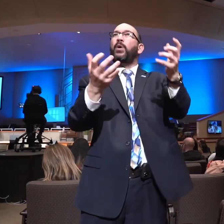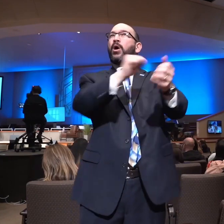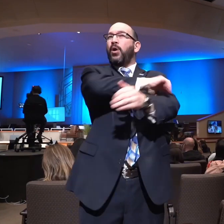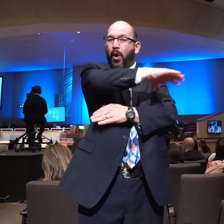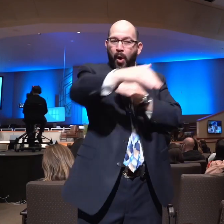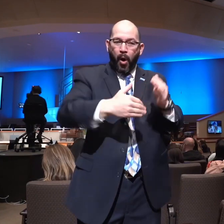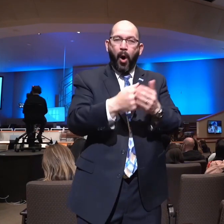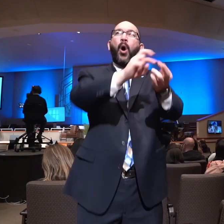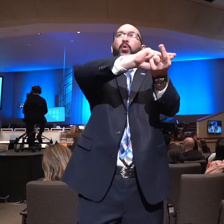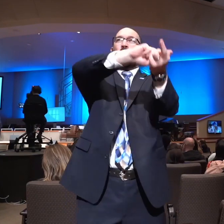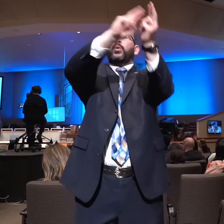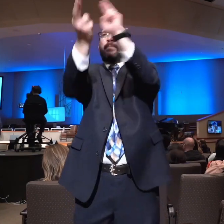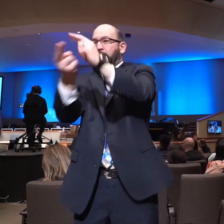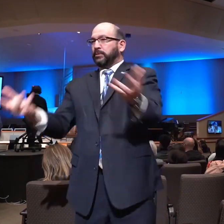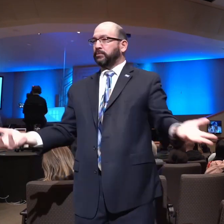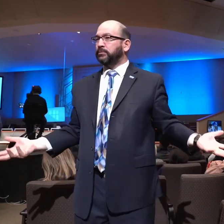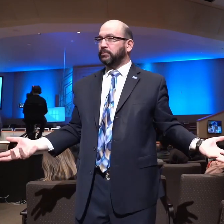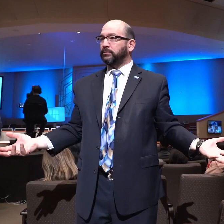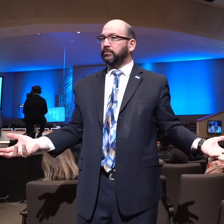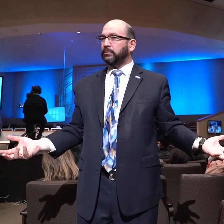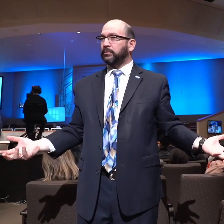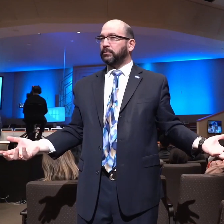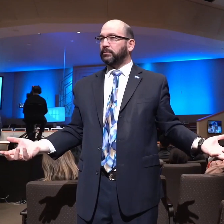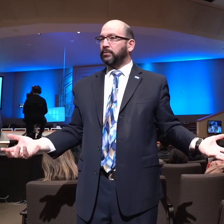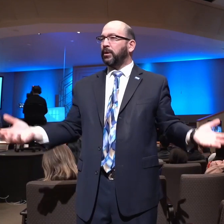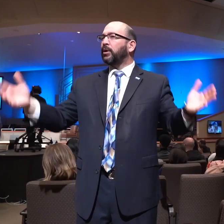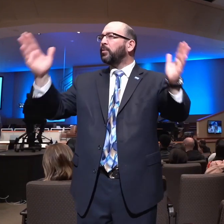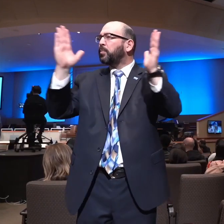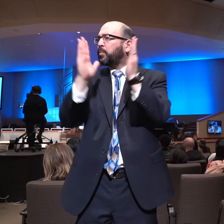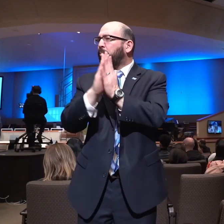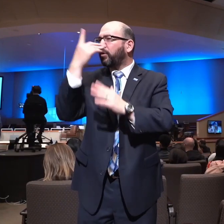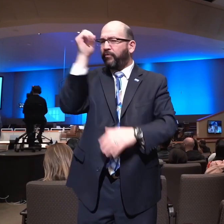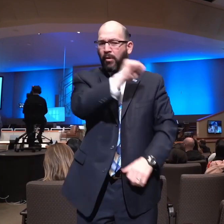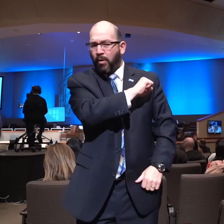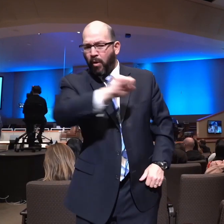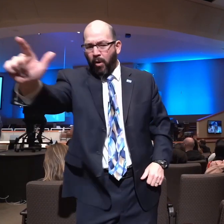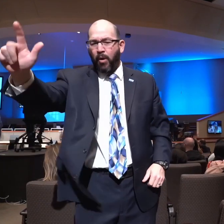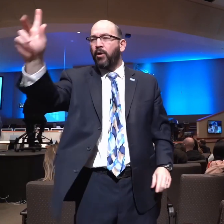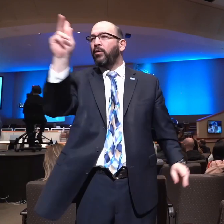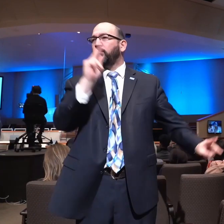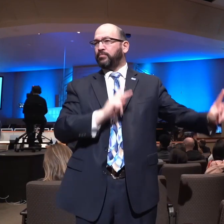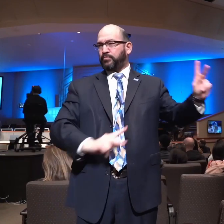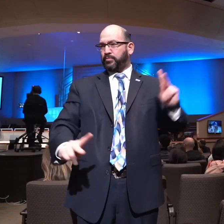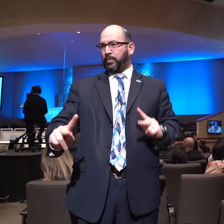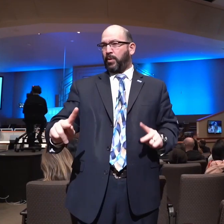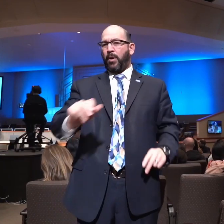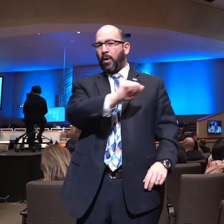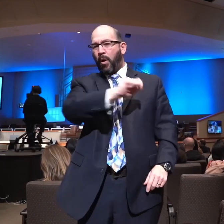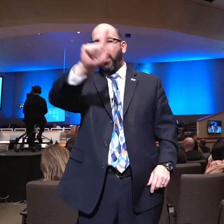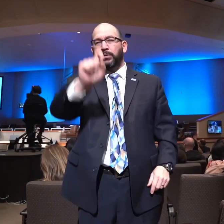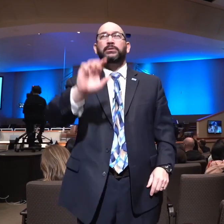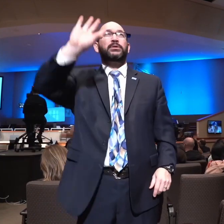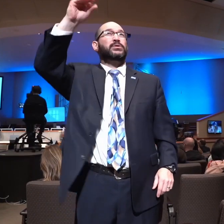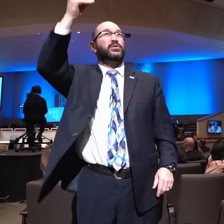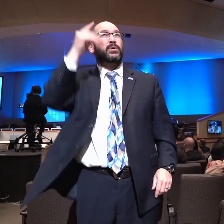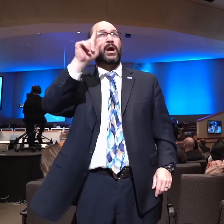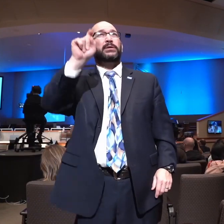come to repentance. Prayer should be made for all people. All people need the grace of God. All people need the mercy of God.